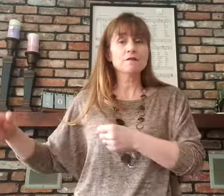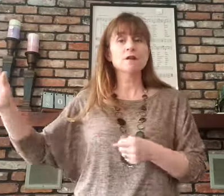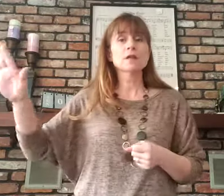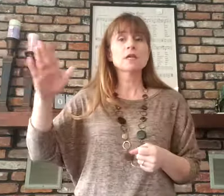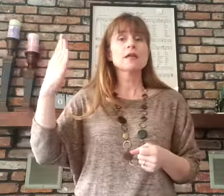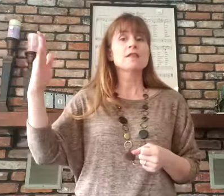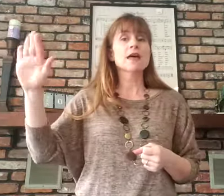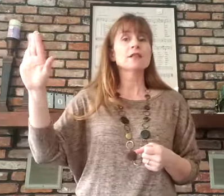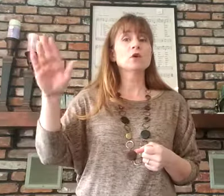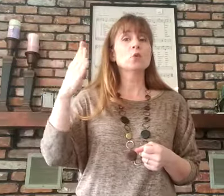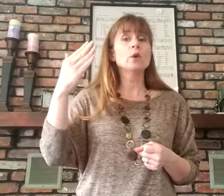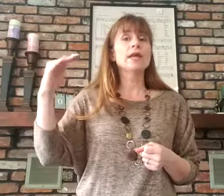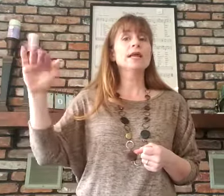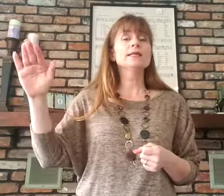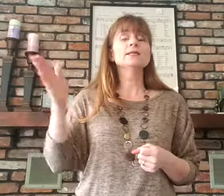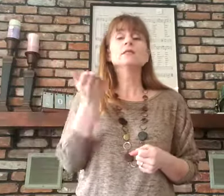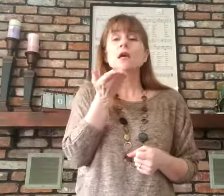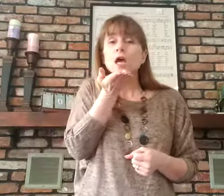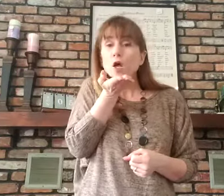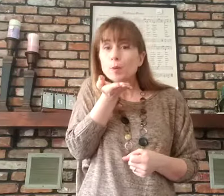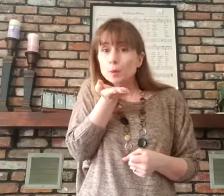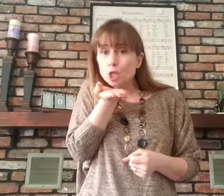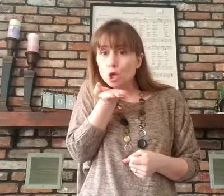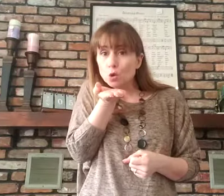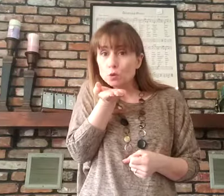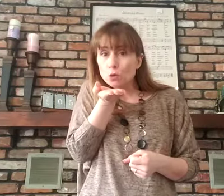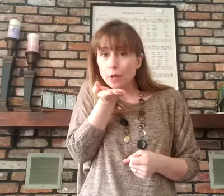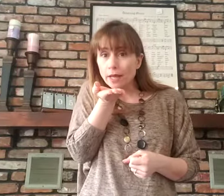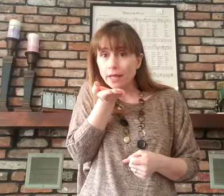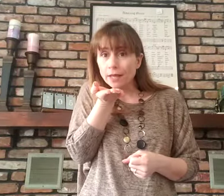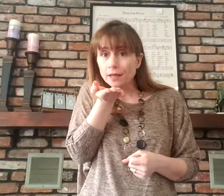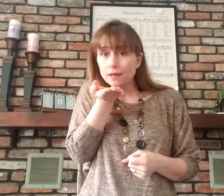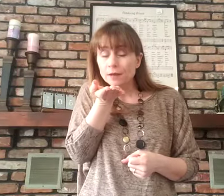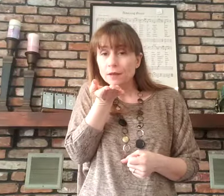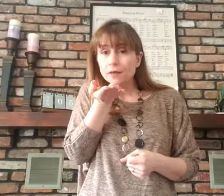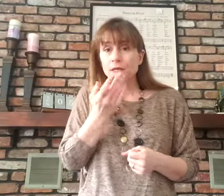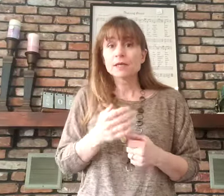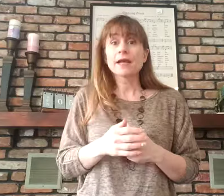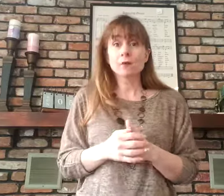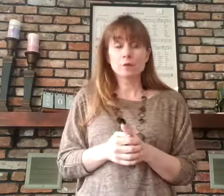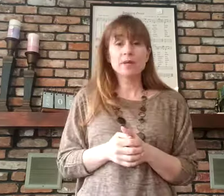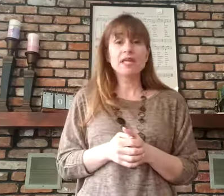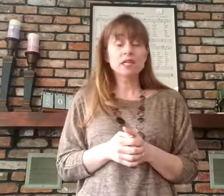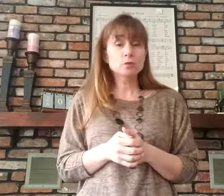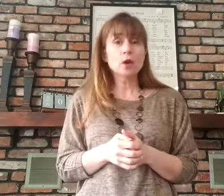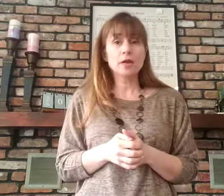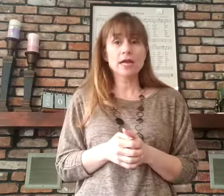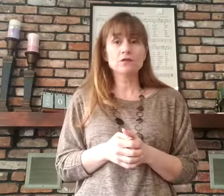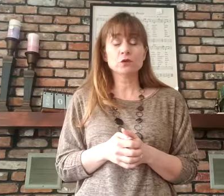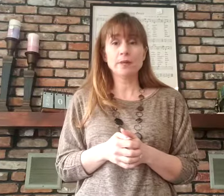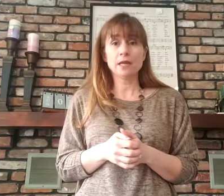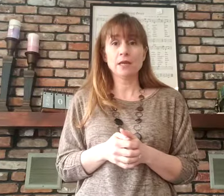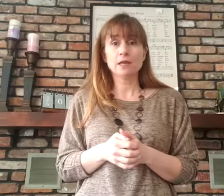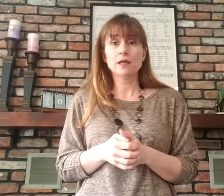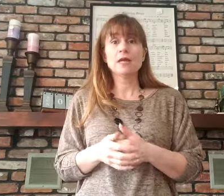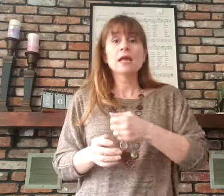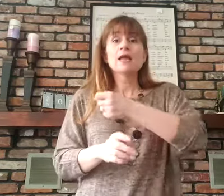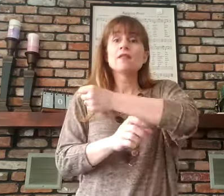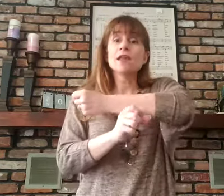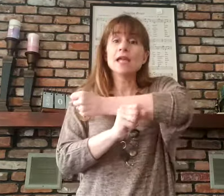that the wind blows away. Now repeat each part after me. They